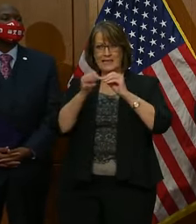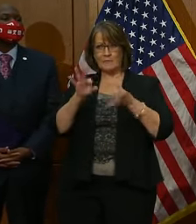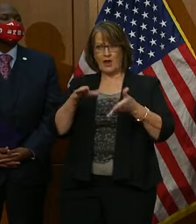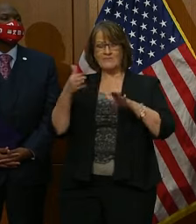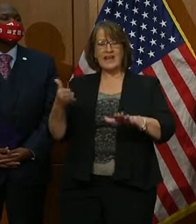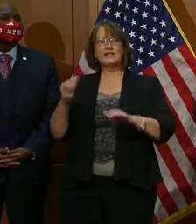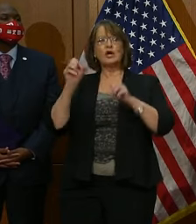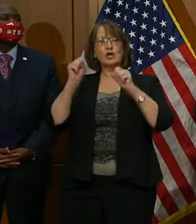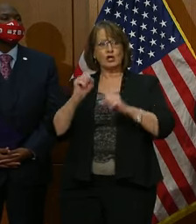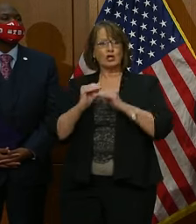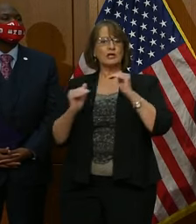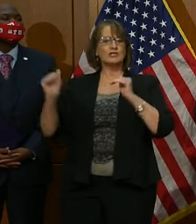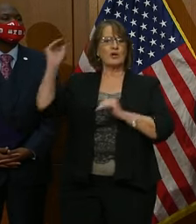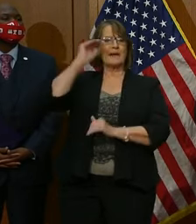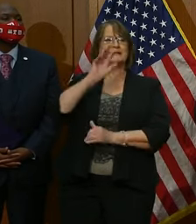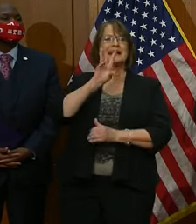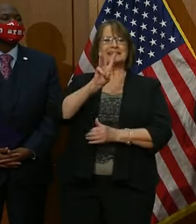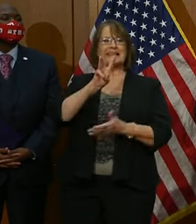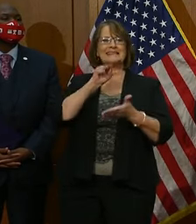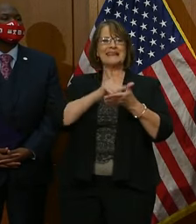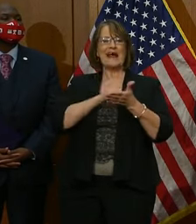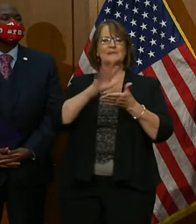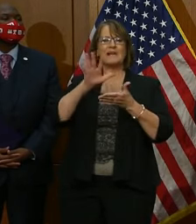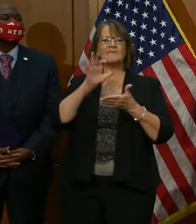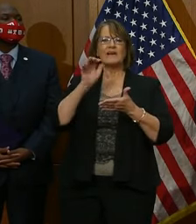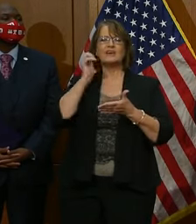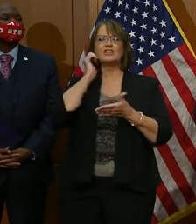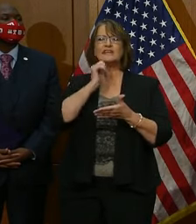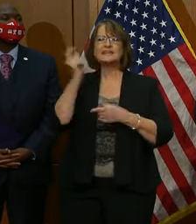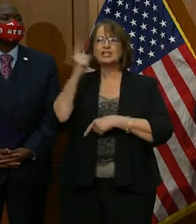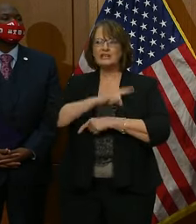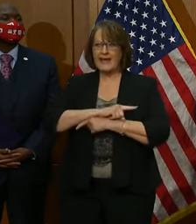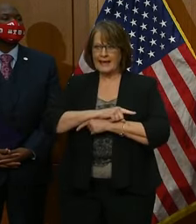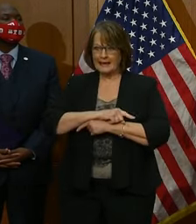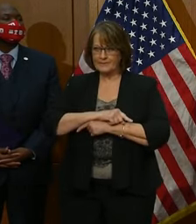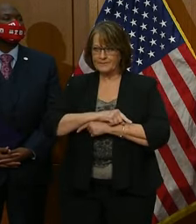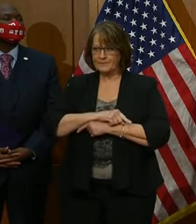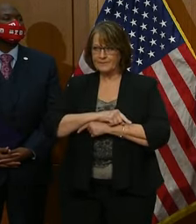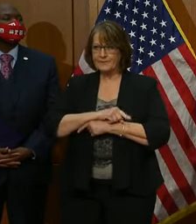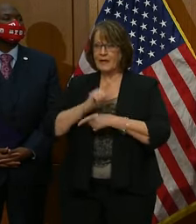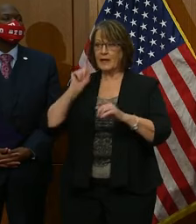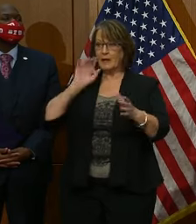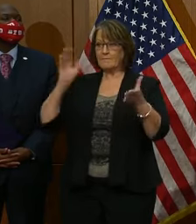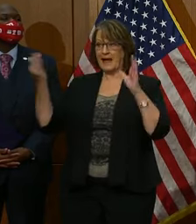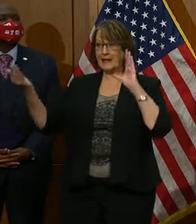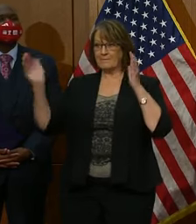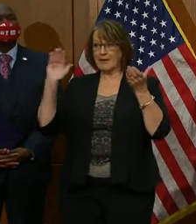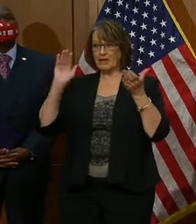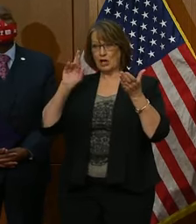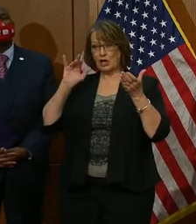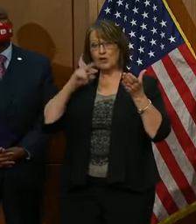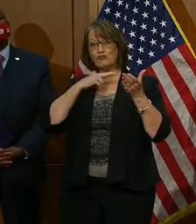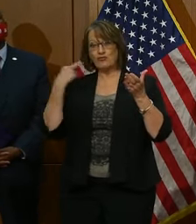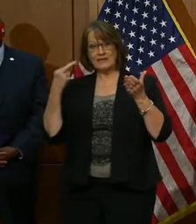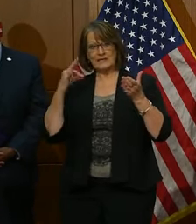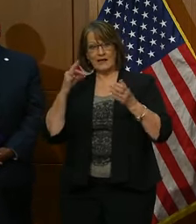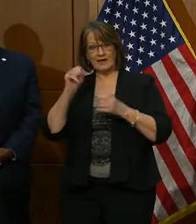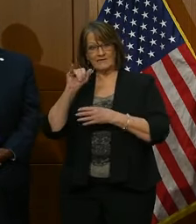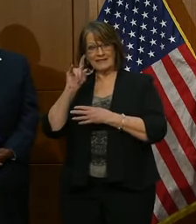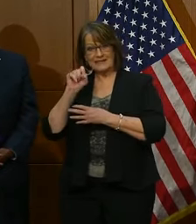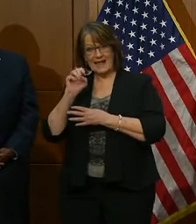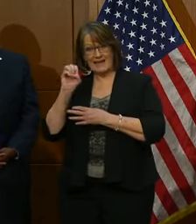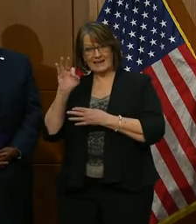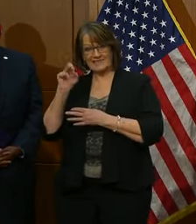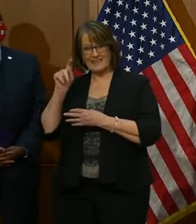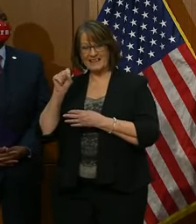possibly surpass 6,500 per day. By comparison, the risk of side effects is both minimal and